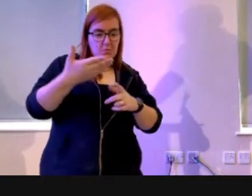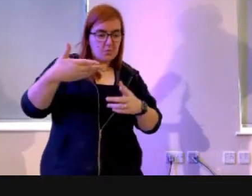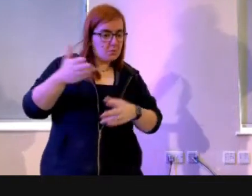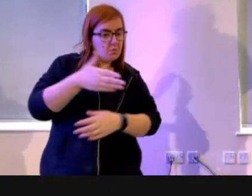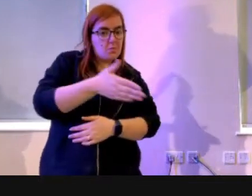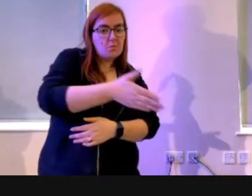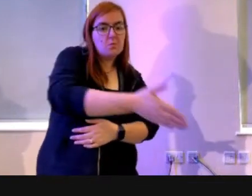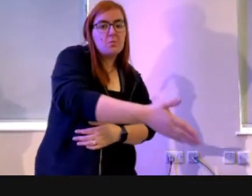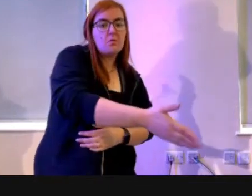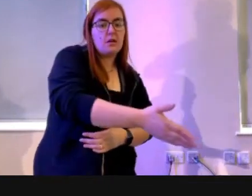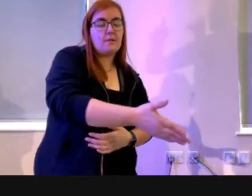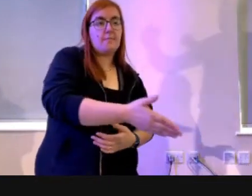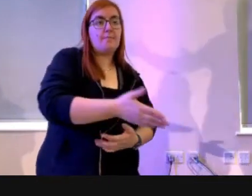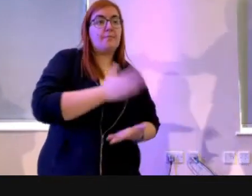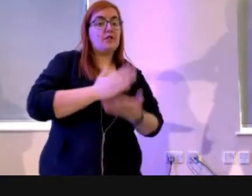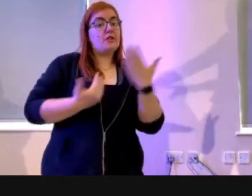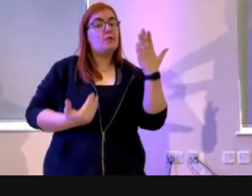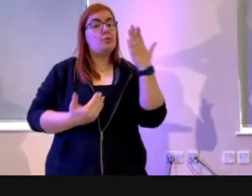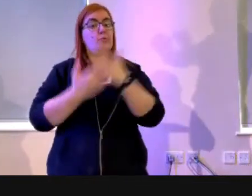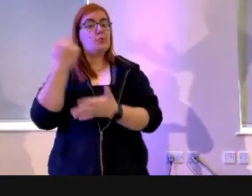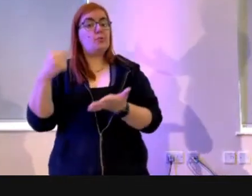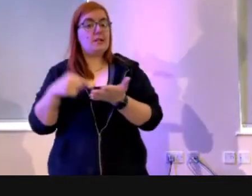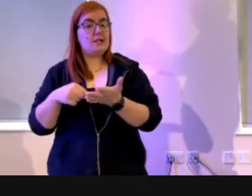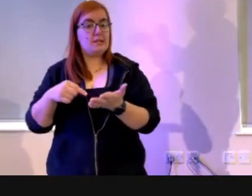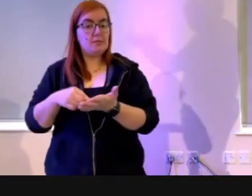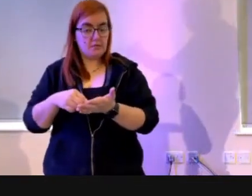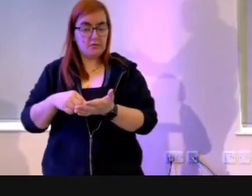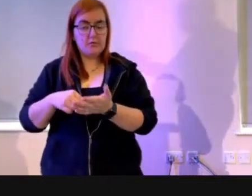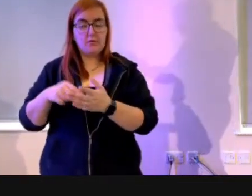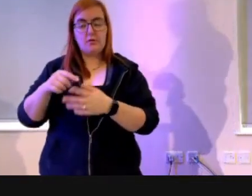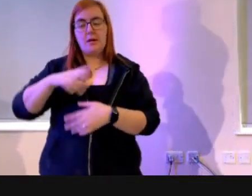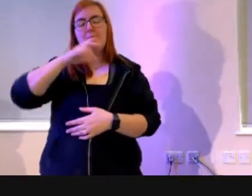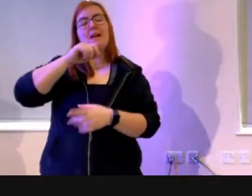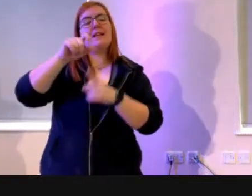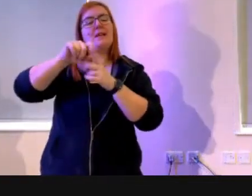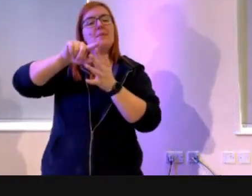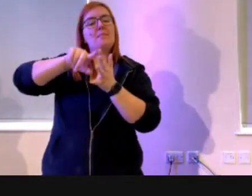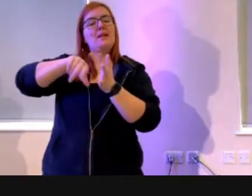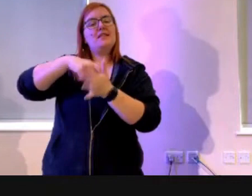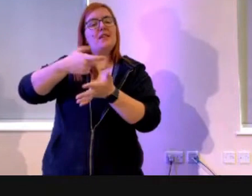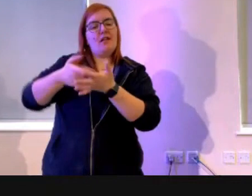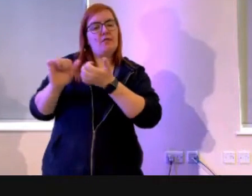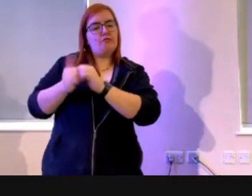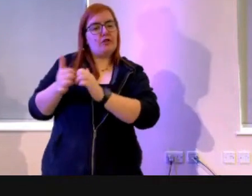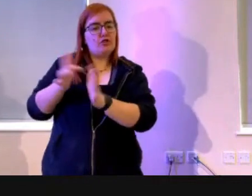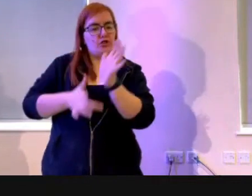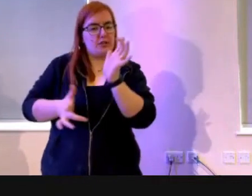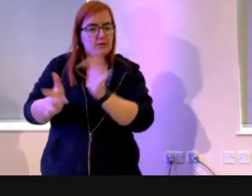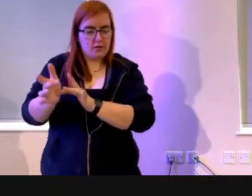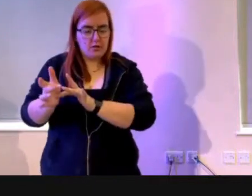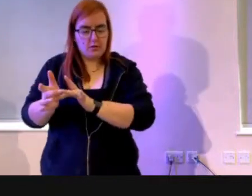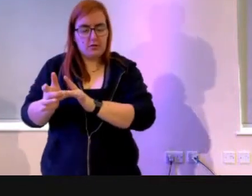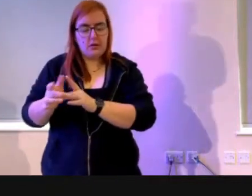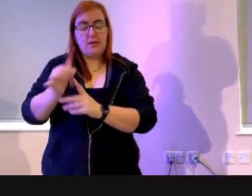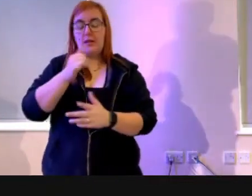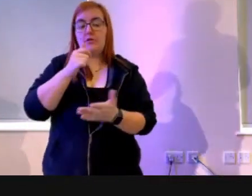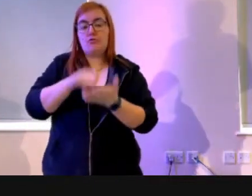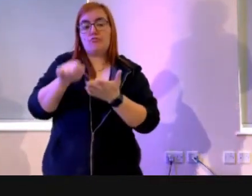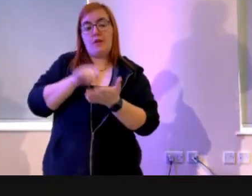life. In fact, in the New Testament, Peter, one of the disciples of Jesus, picks this up in his letter in 1 Peter.